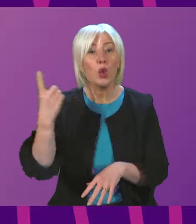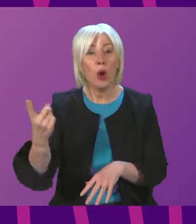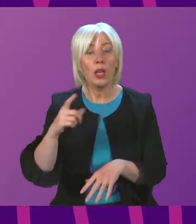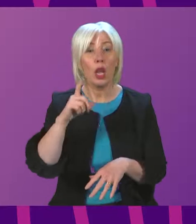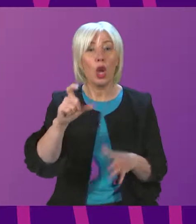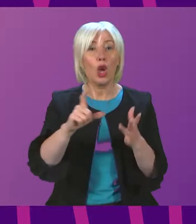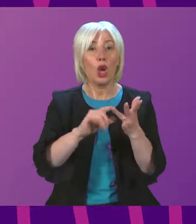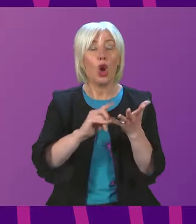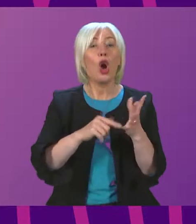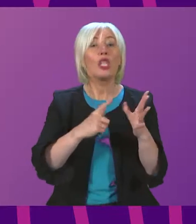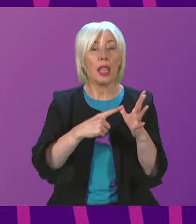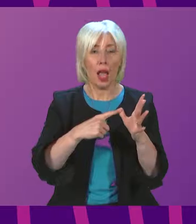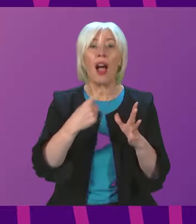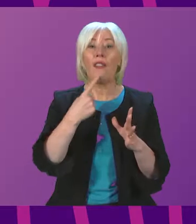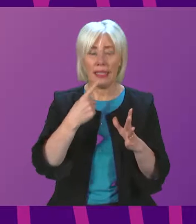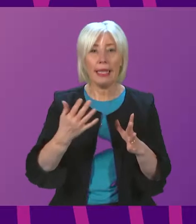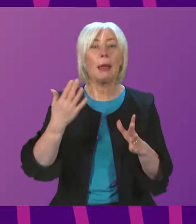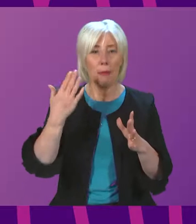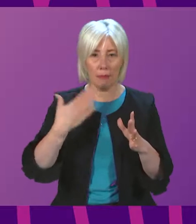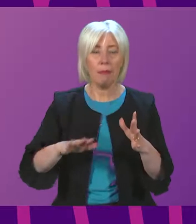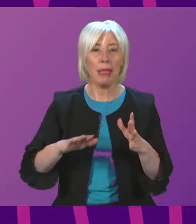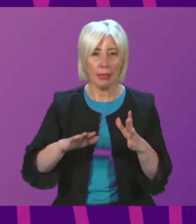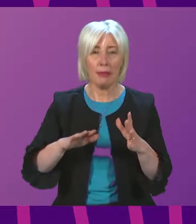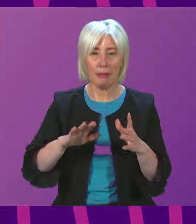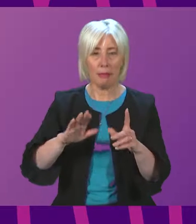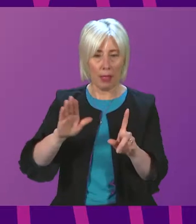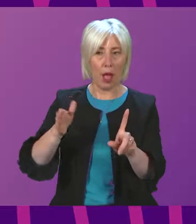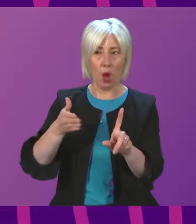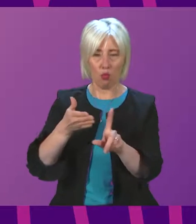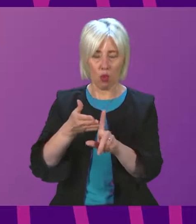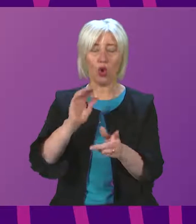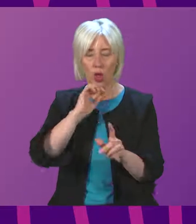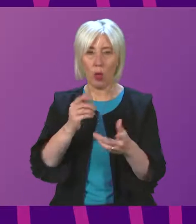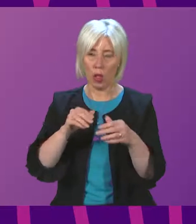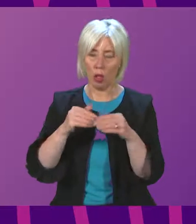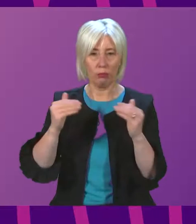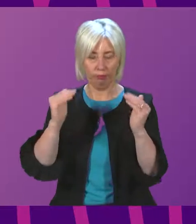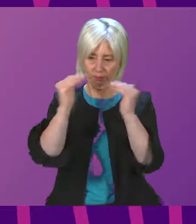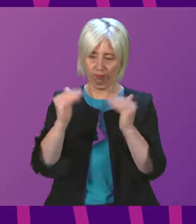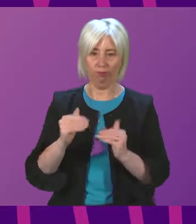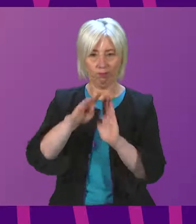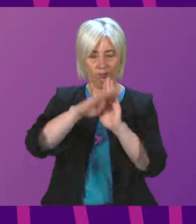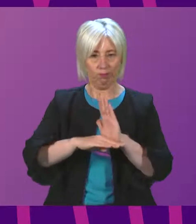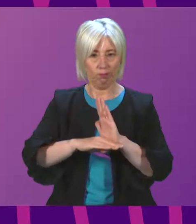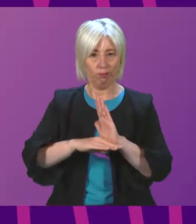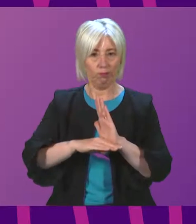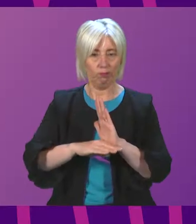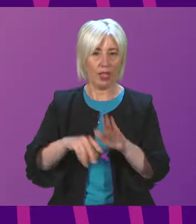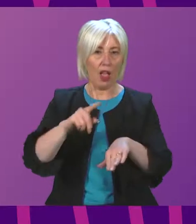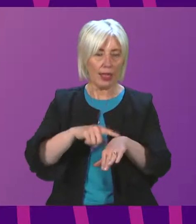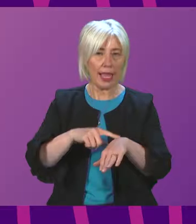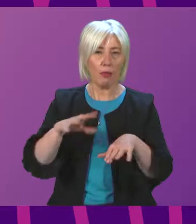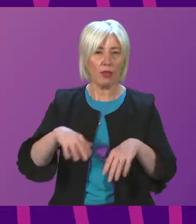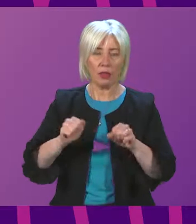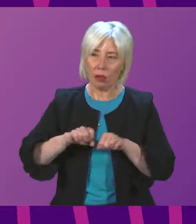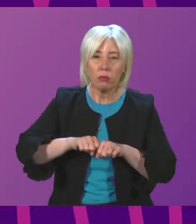that there will be a measured and proportionate approach to compliance as well. These changes, including the timing of implementation,